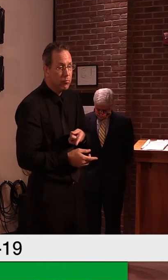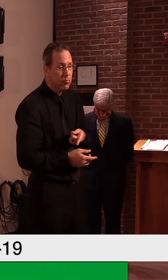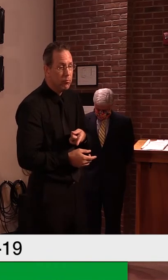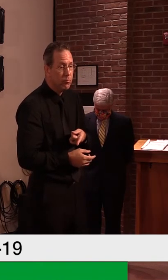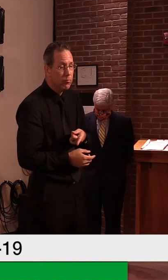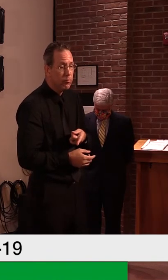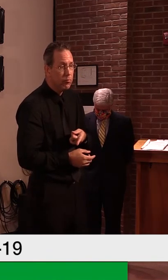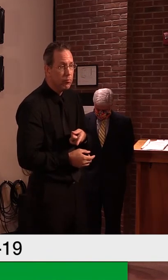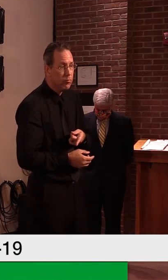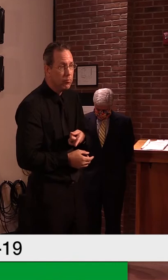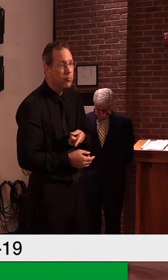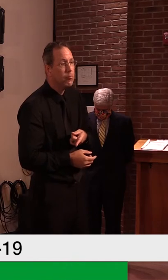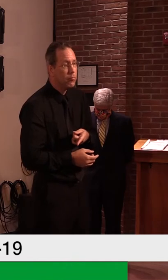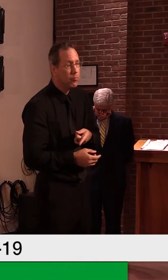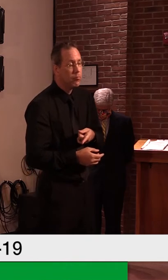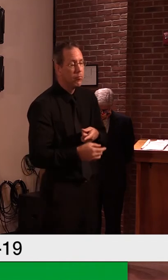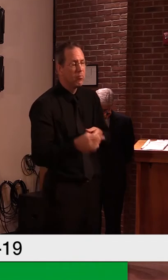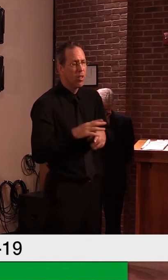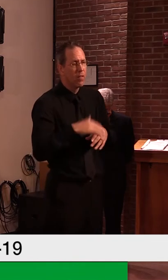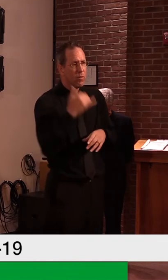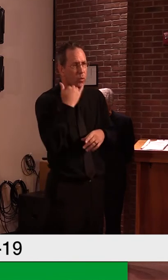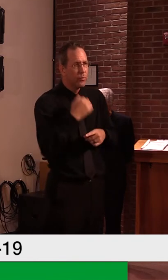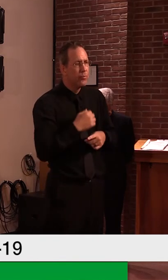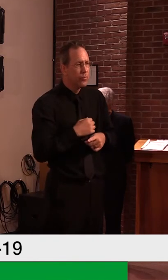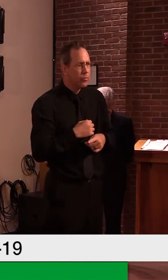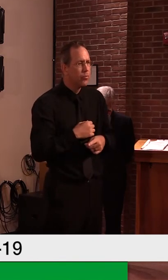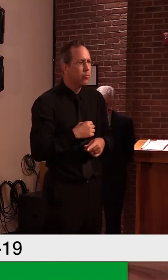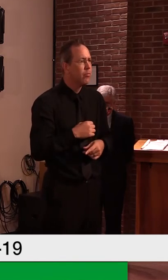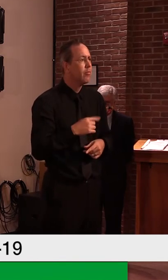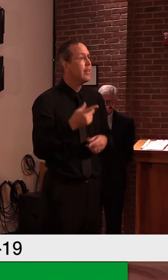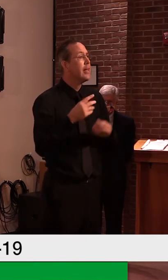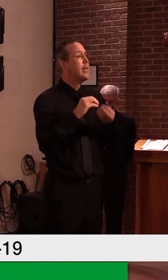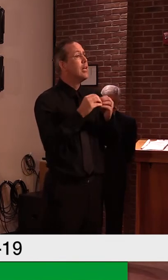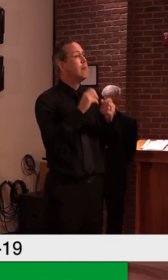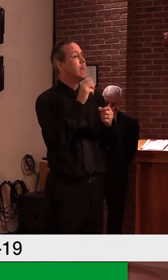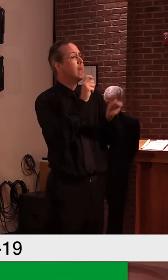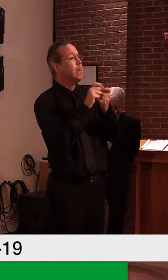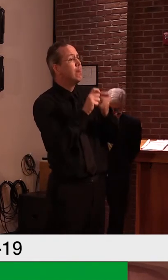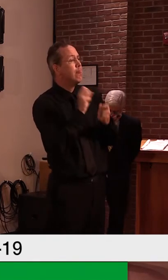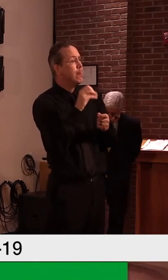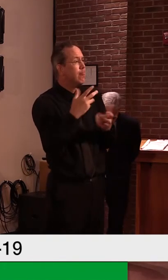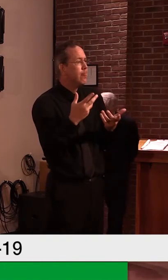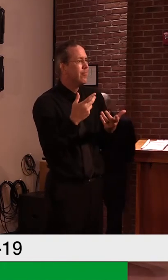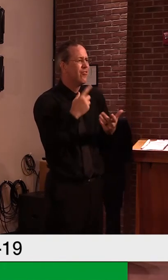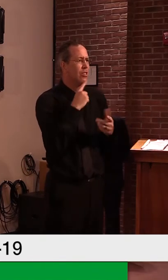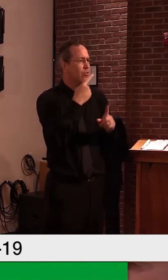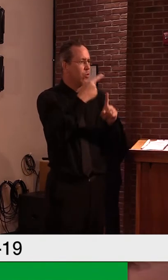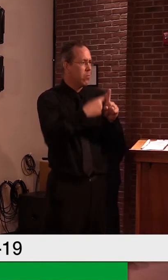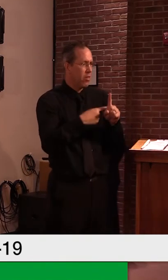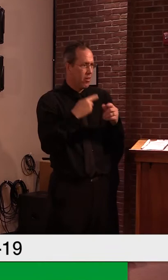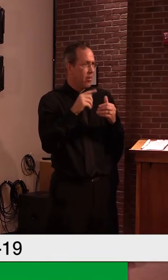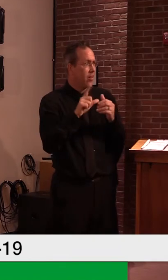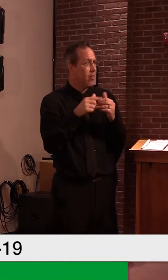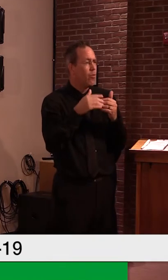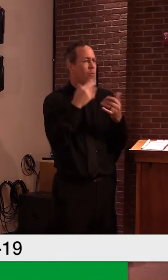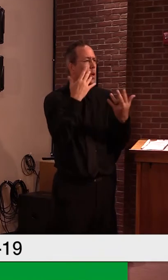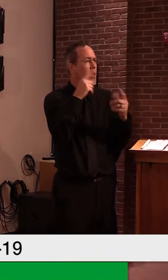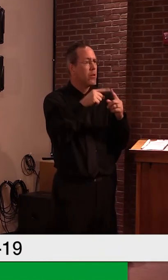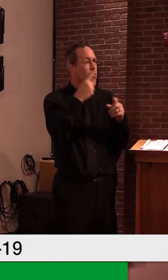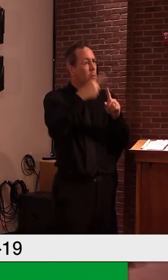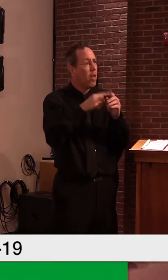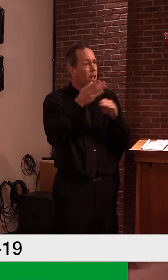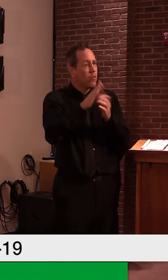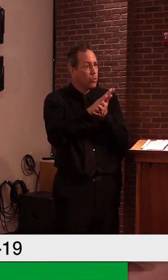Yeah, thanks governor. Um, we won't know those numbers until after the first month of school. Uh, that's when we complete what's called the census